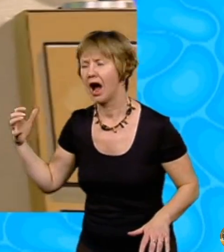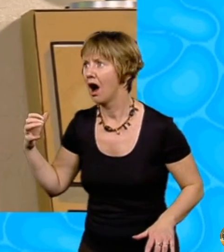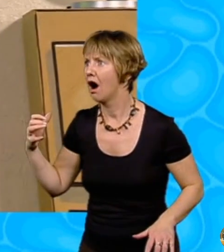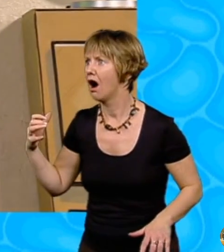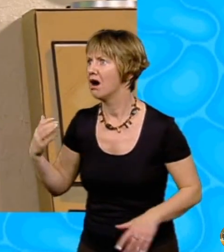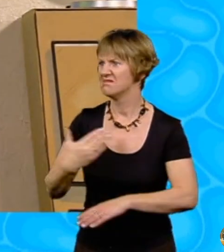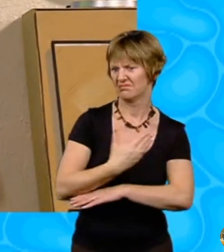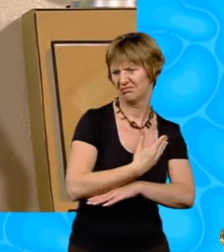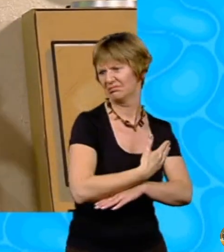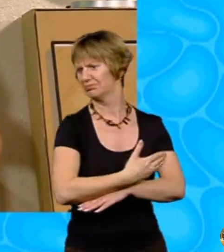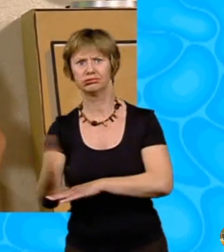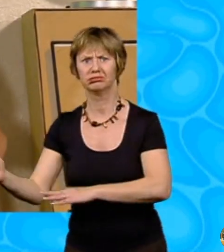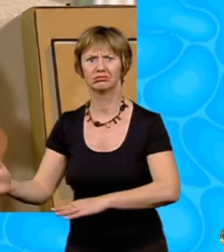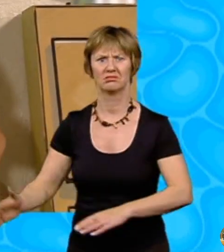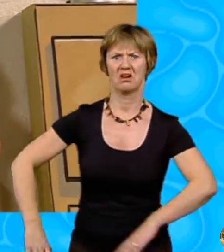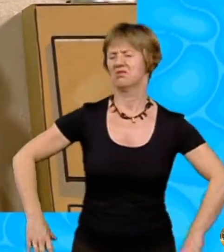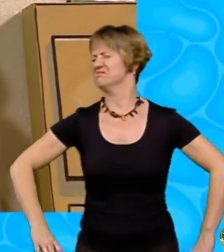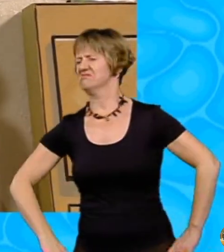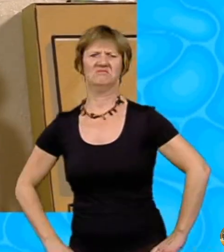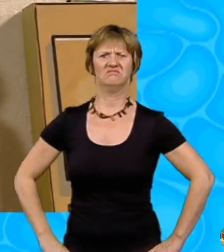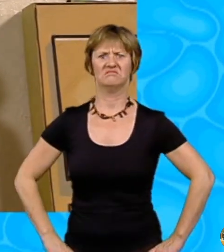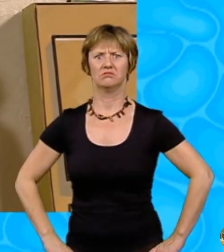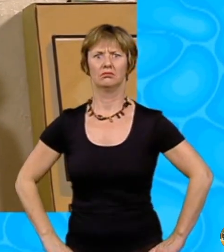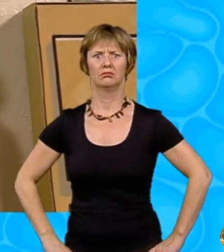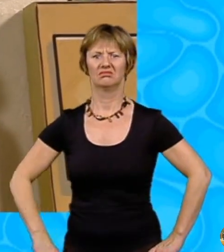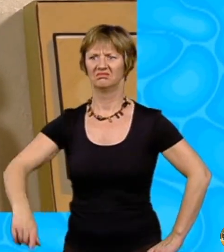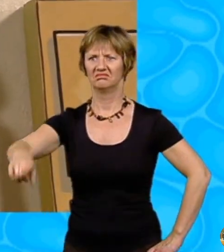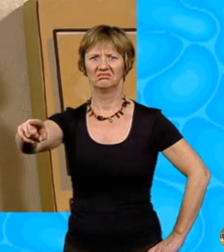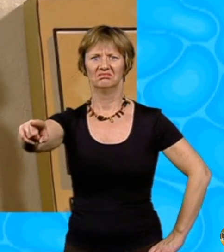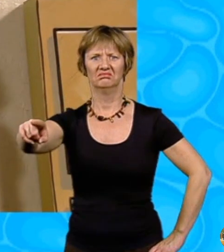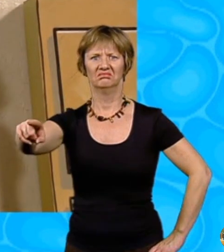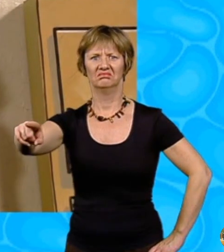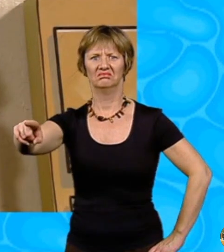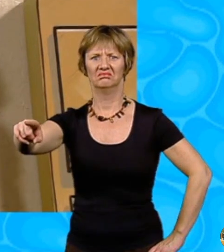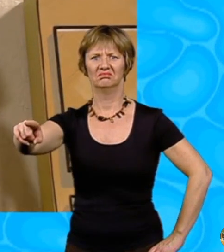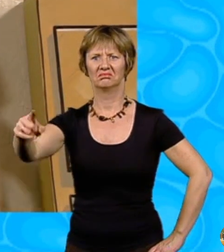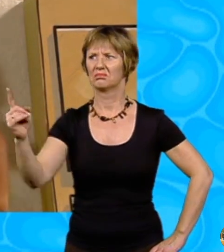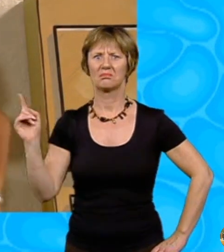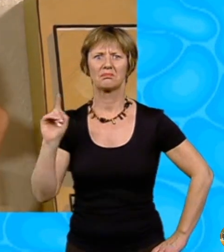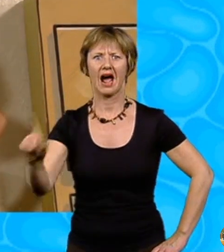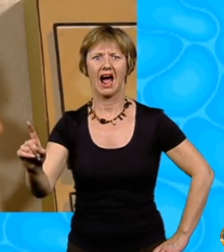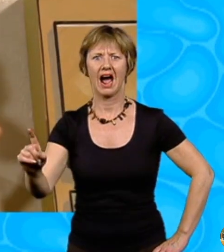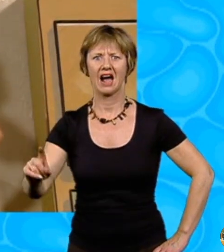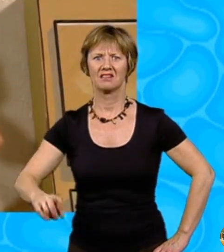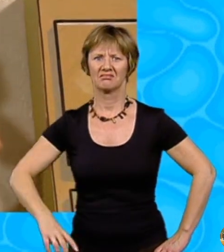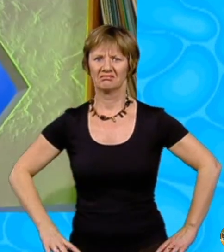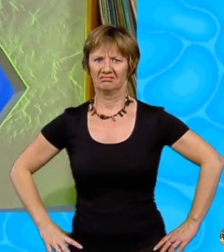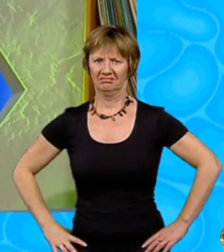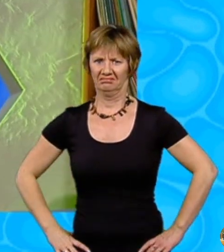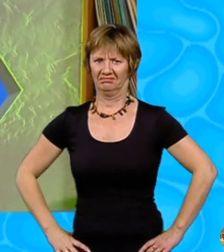Oh, class, could you tell... Mrs Spratt entered the room and stared at Miss Porter the dragon. I